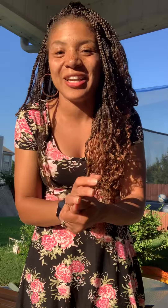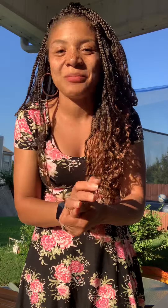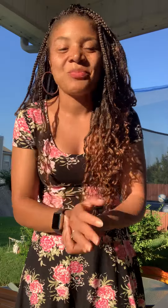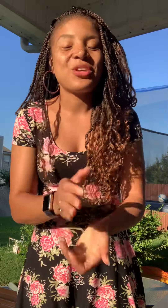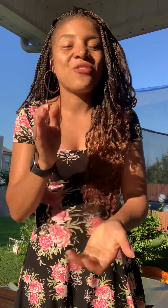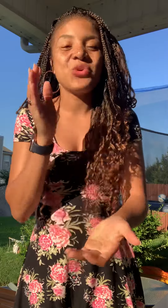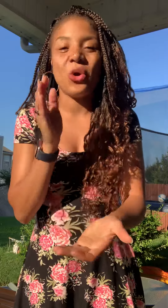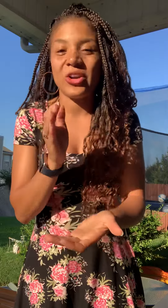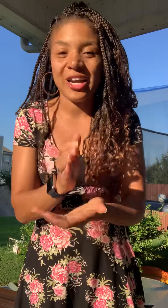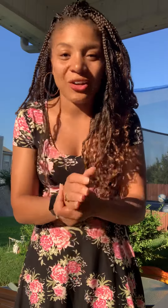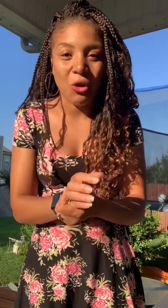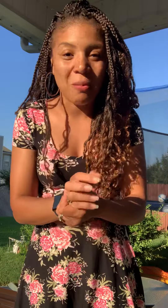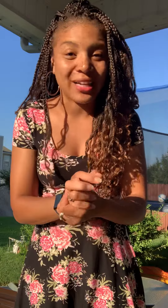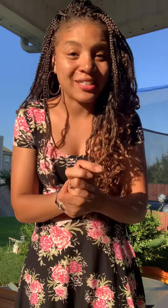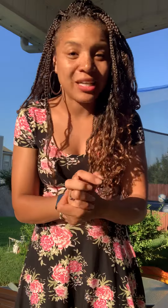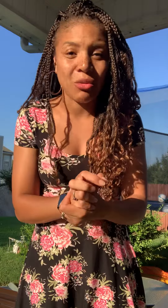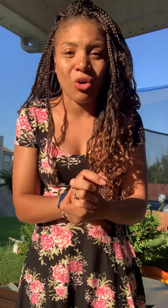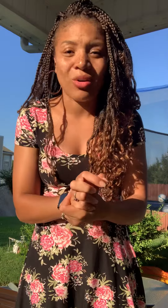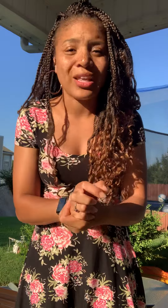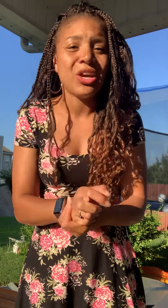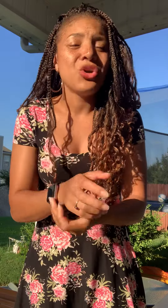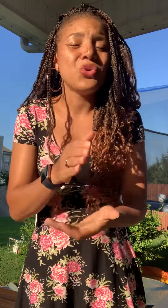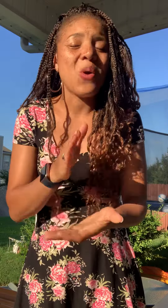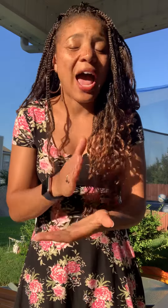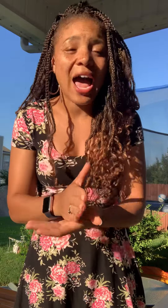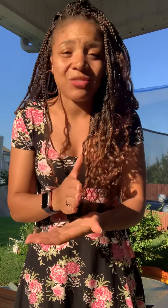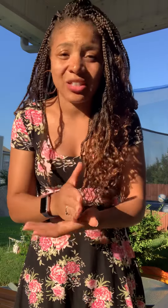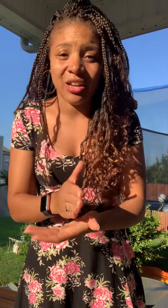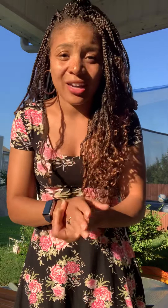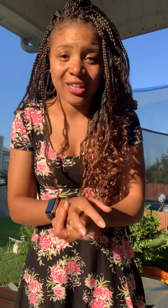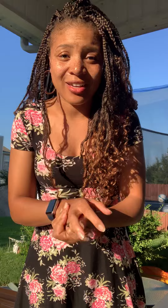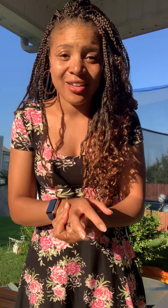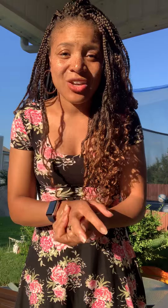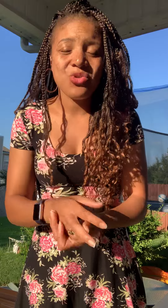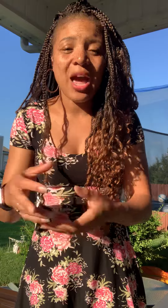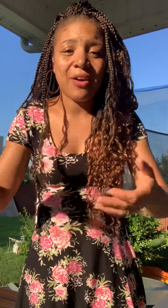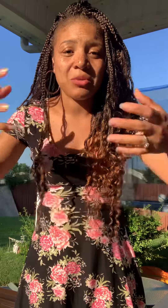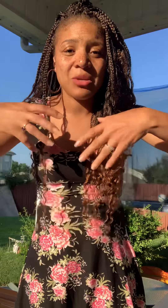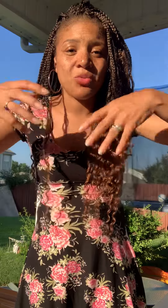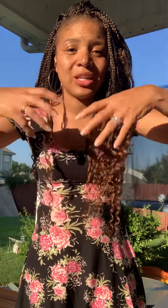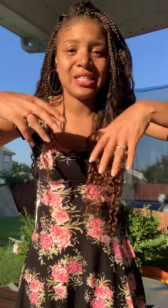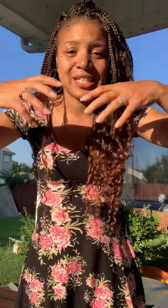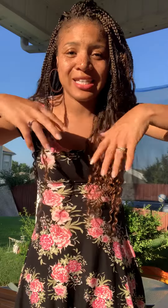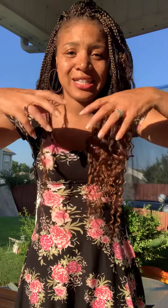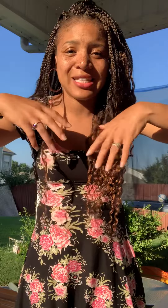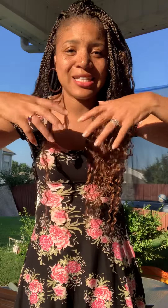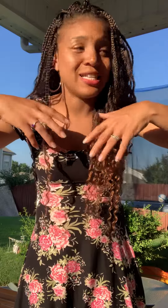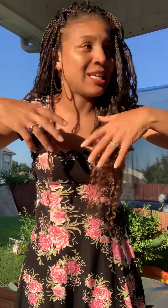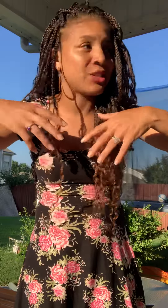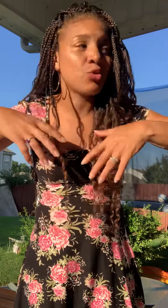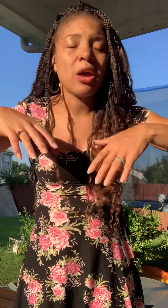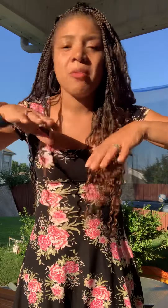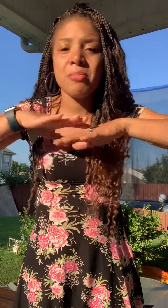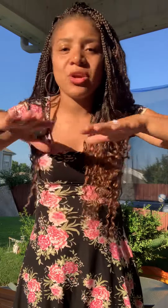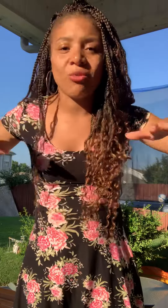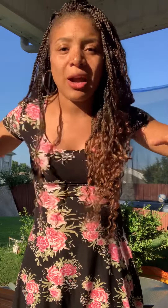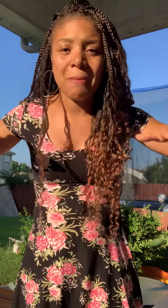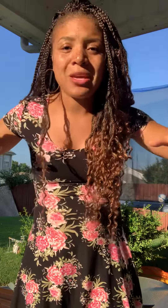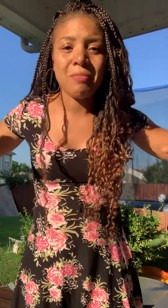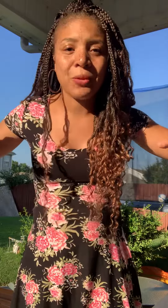in if you are not on my team already you have to lock in you have to be willing to get this inside scoop be around people